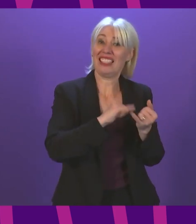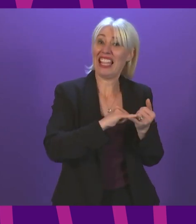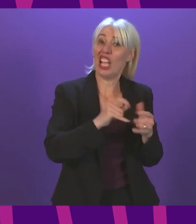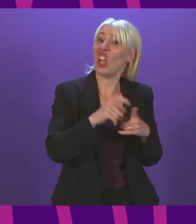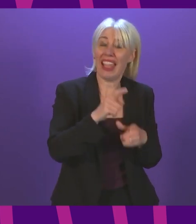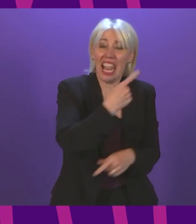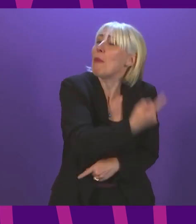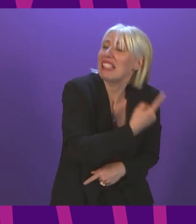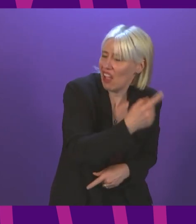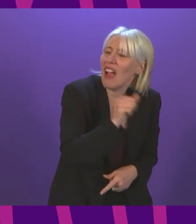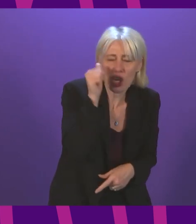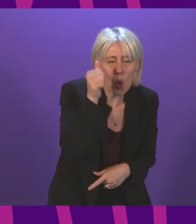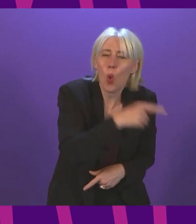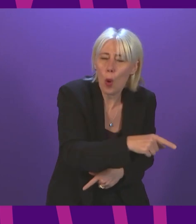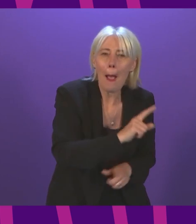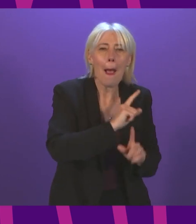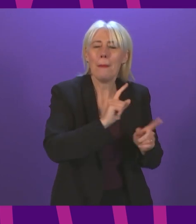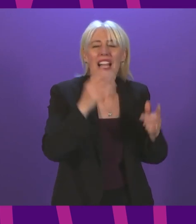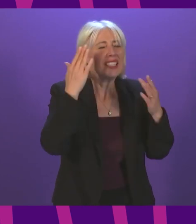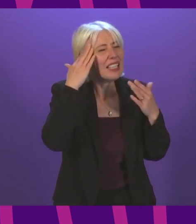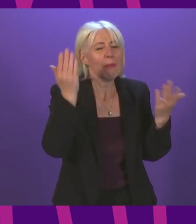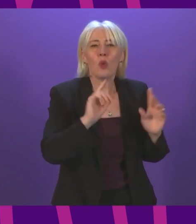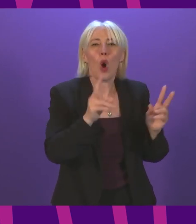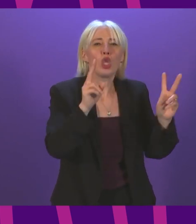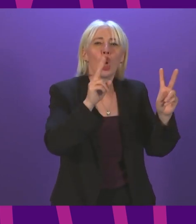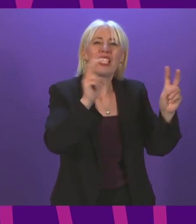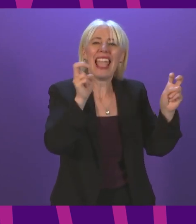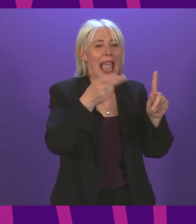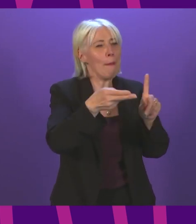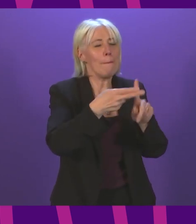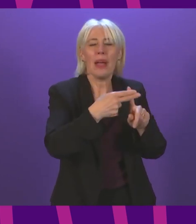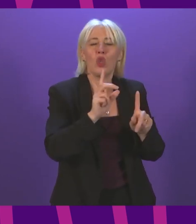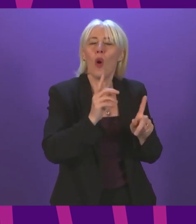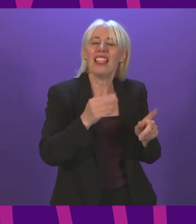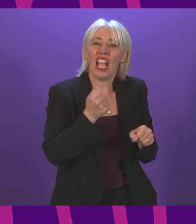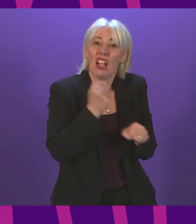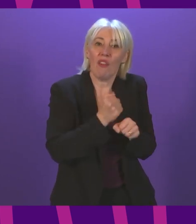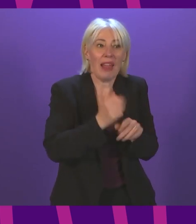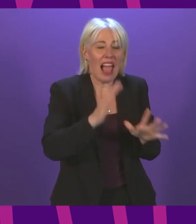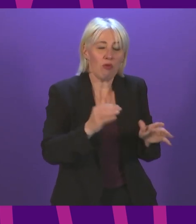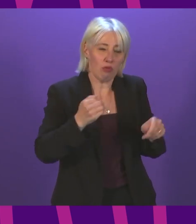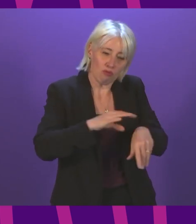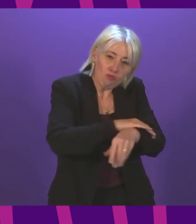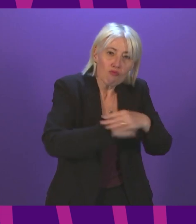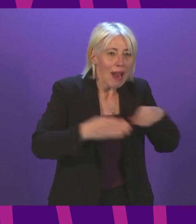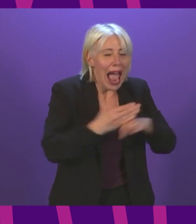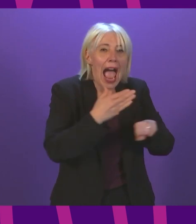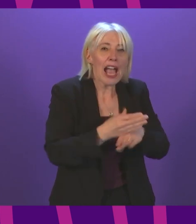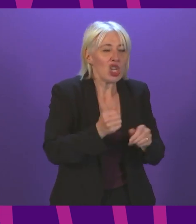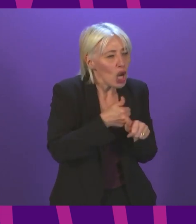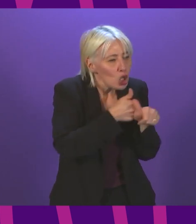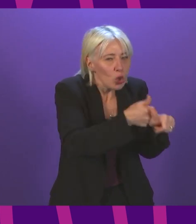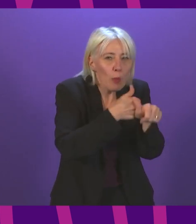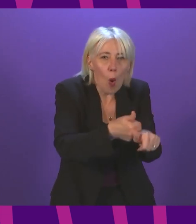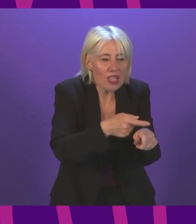need me to worry about what we call it. They need the government to take the action and provide the support to those on the front line to